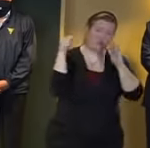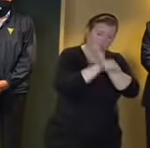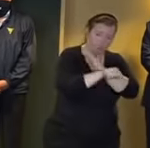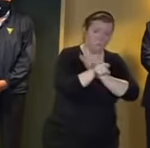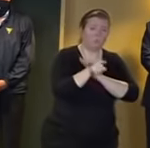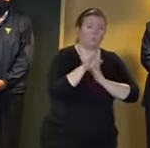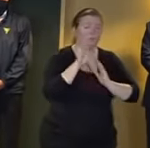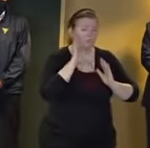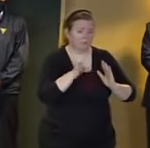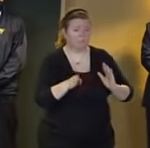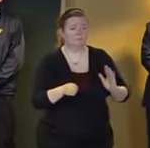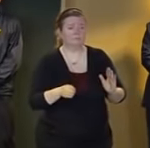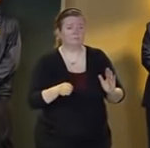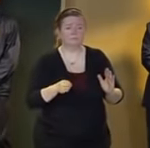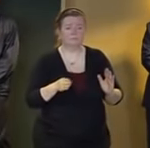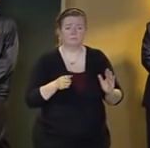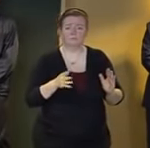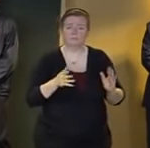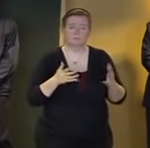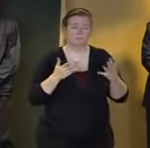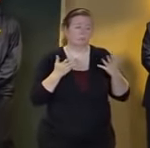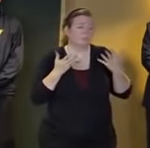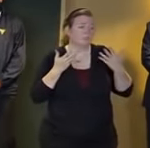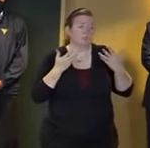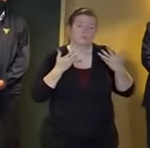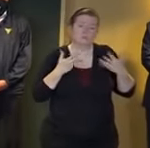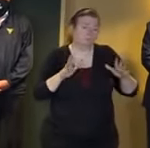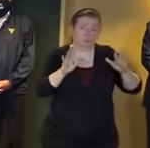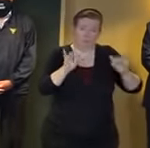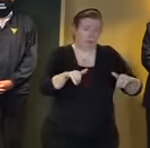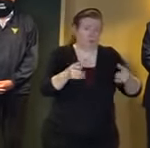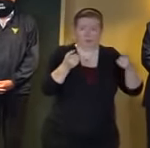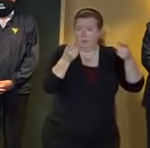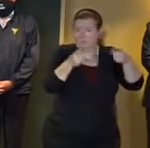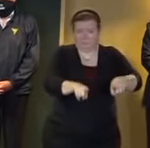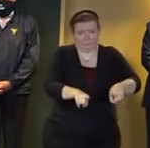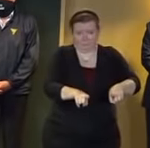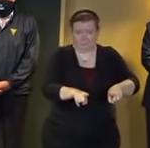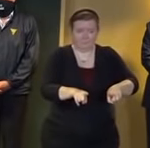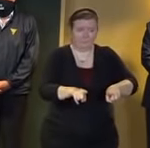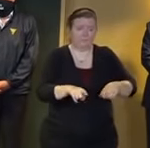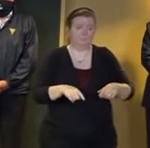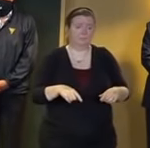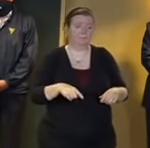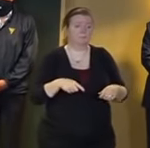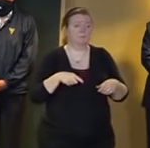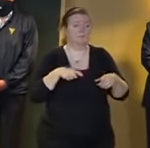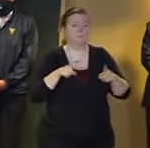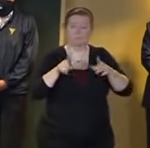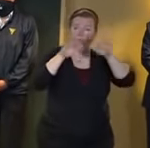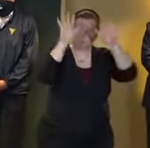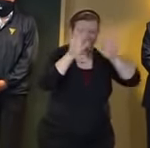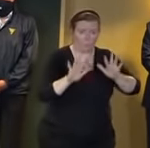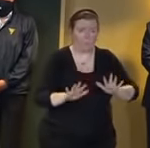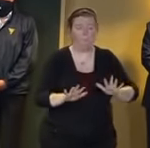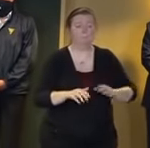and we certainly don't want that to happen during this storm or any storm for that matter